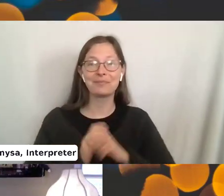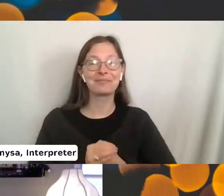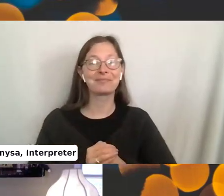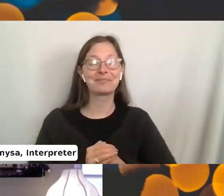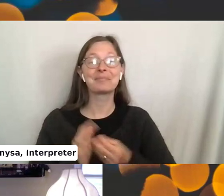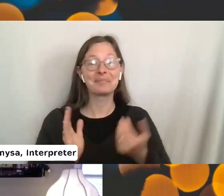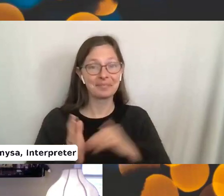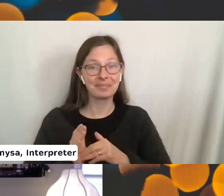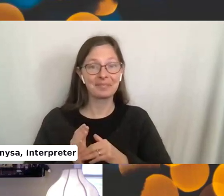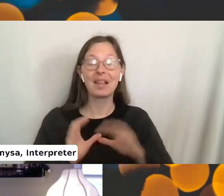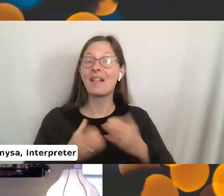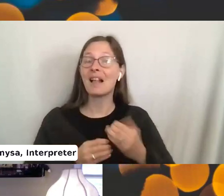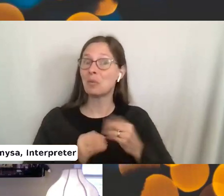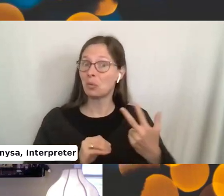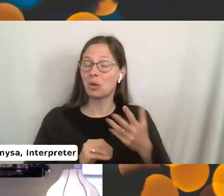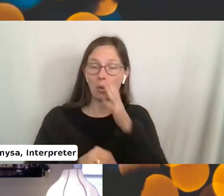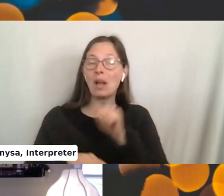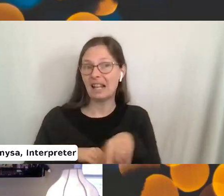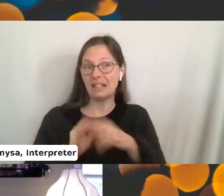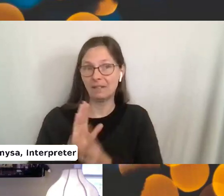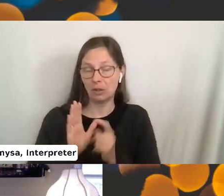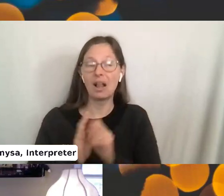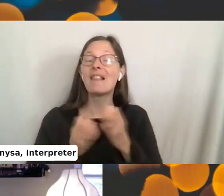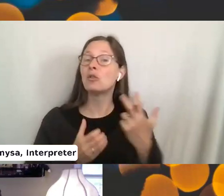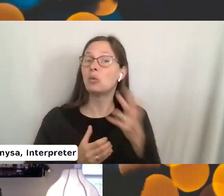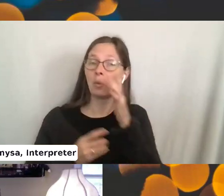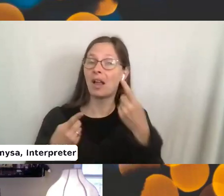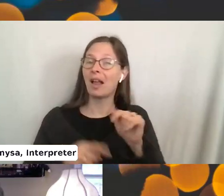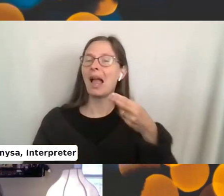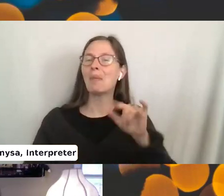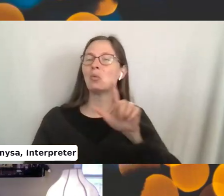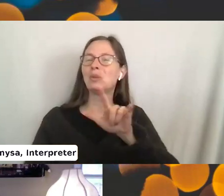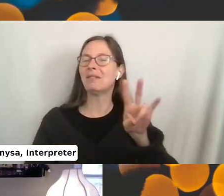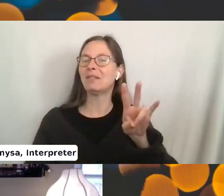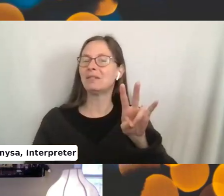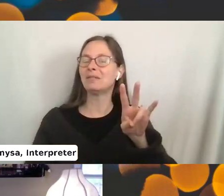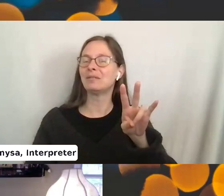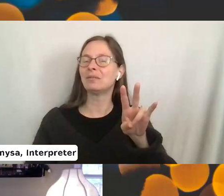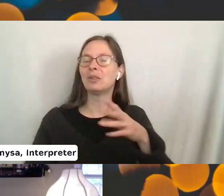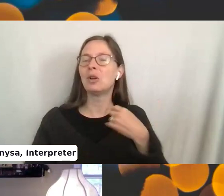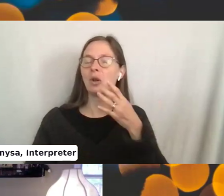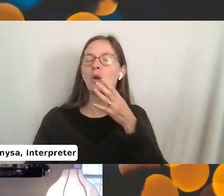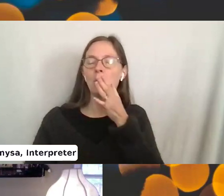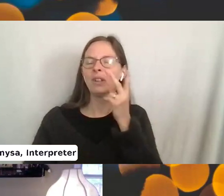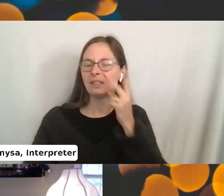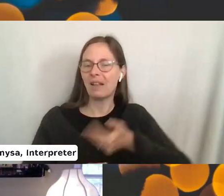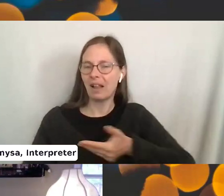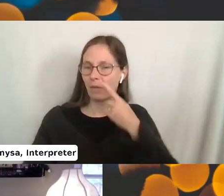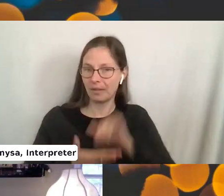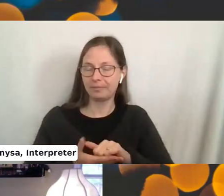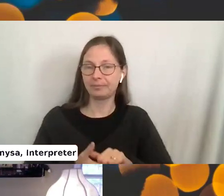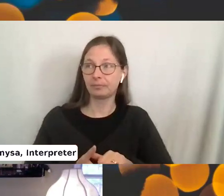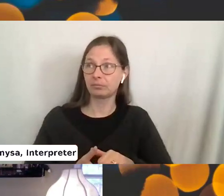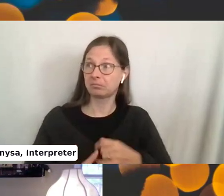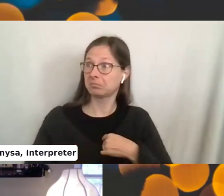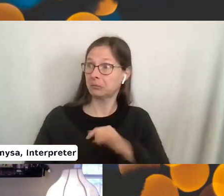And again, class three, we will send you this video and then class three will take place April 27th. So you'll be getting an invite for that. Will I get an